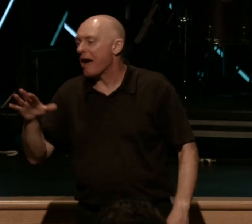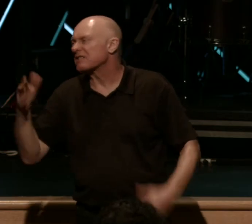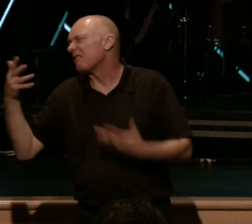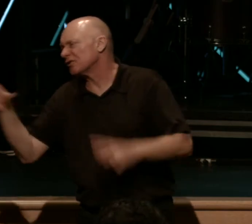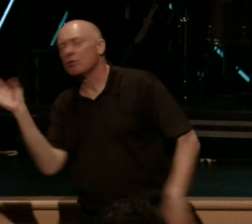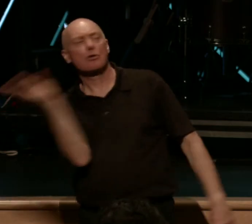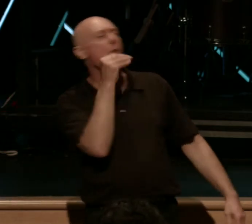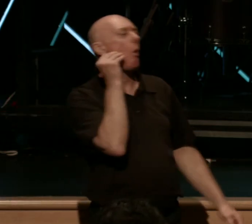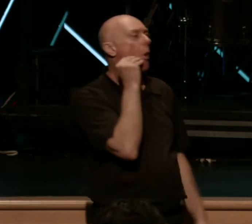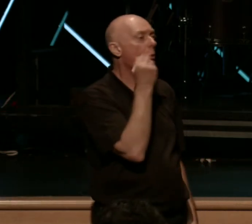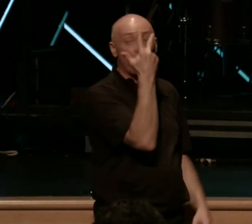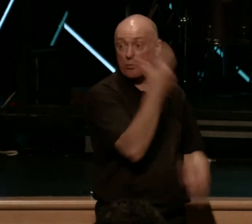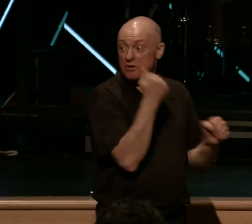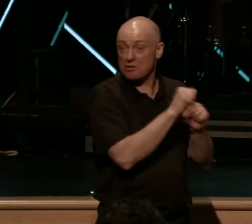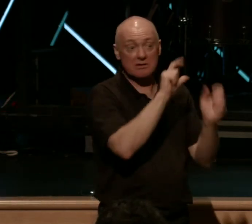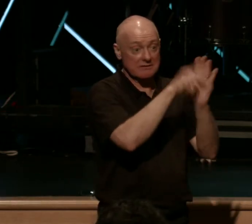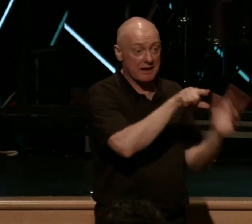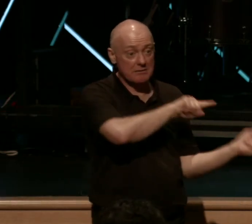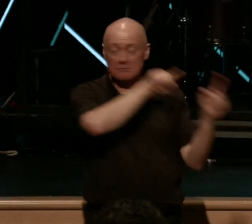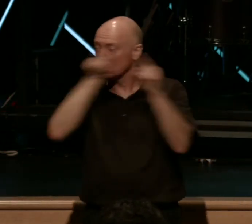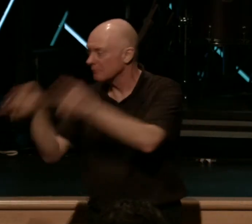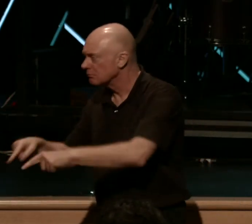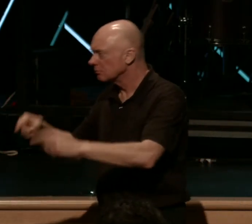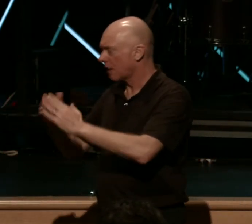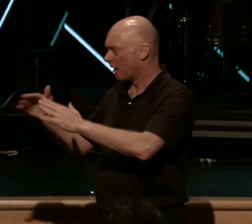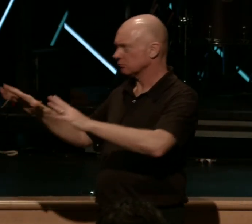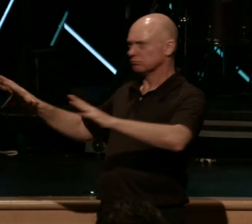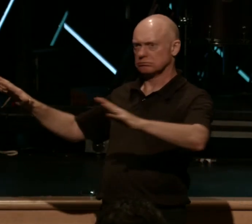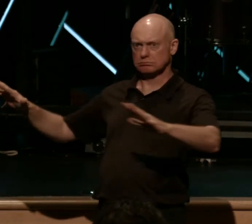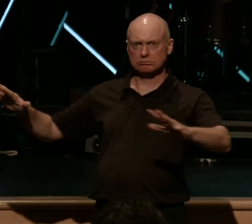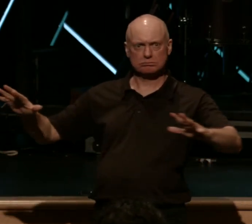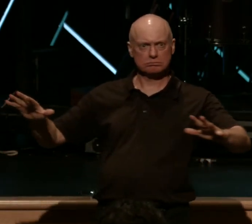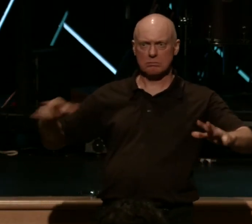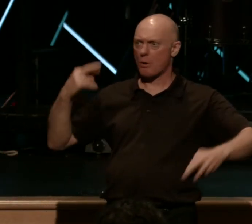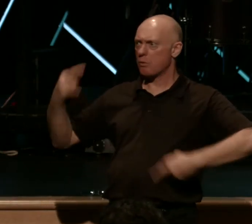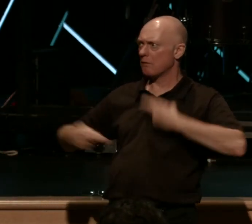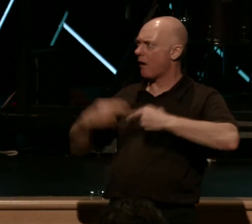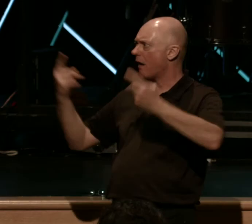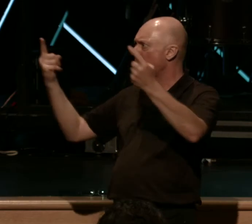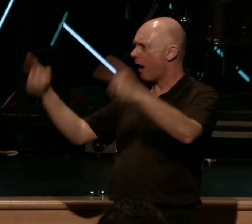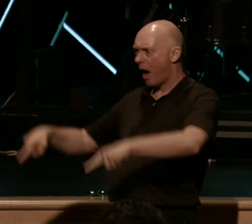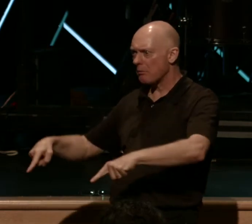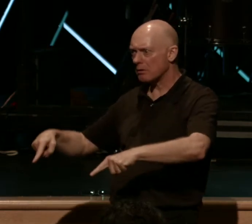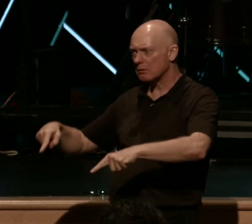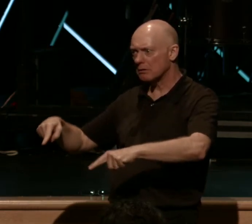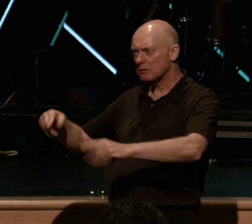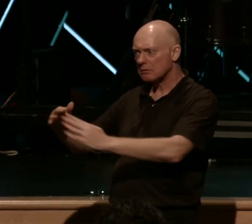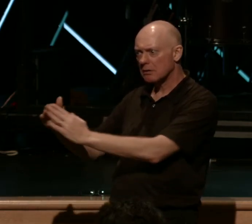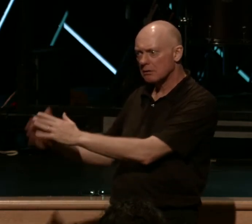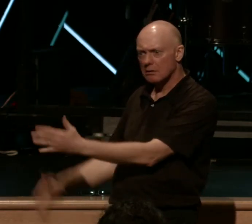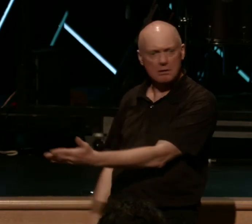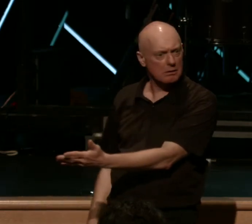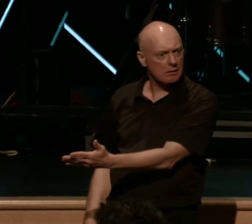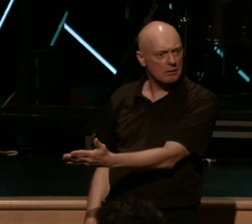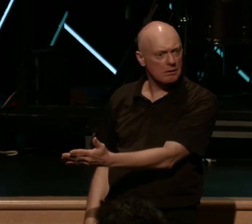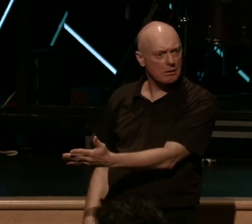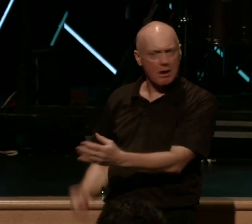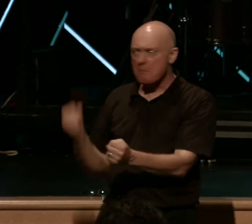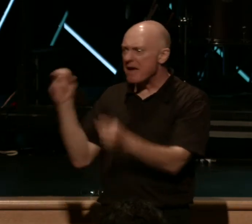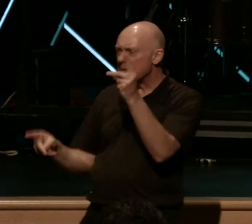back a few years later. When he gets to the town, he realizes that there was a revival that had taken place in that community. In fact, many people had gotten saved,